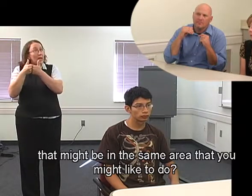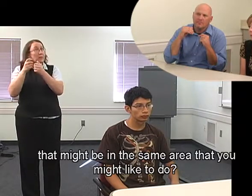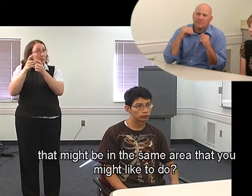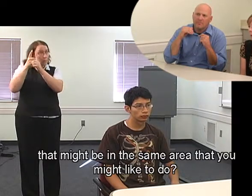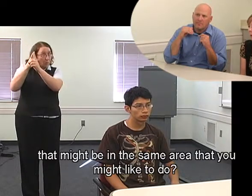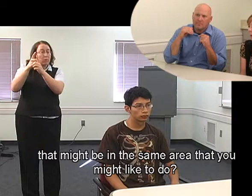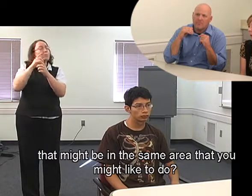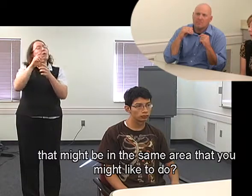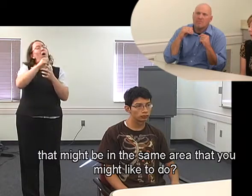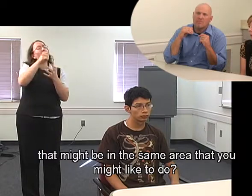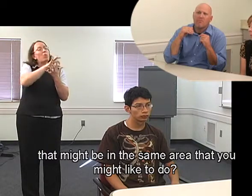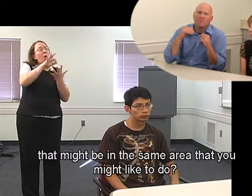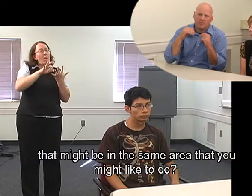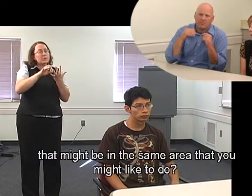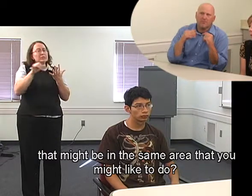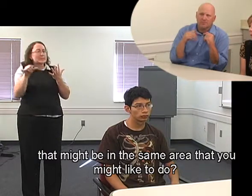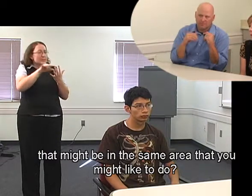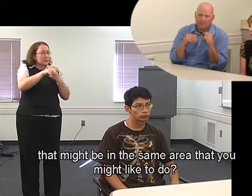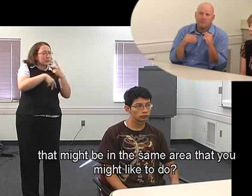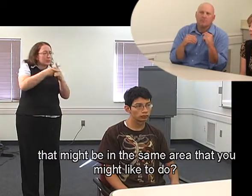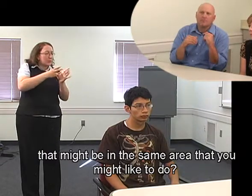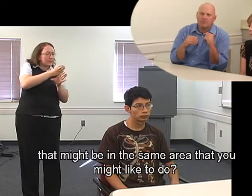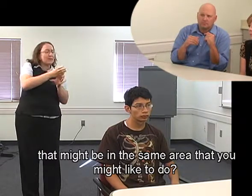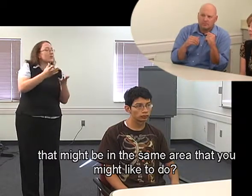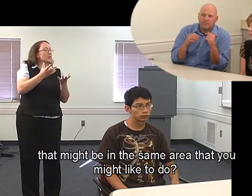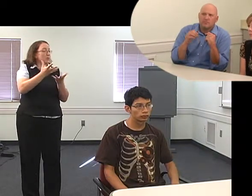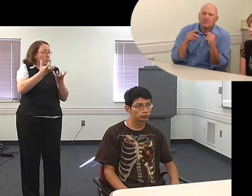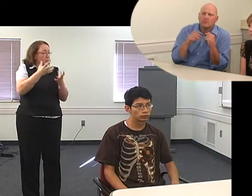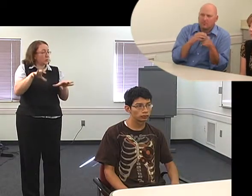be in the same area that you might like to do